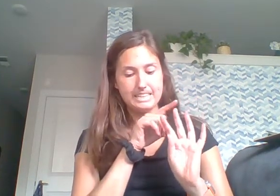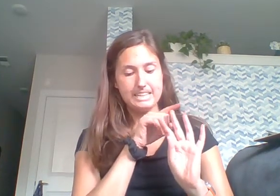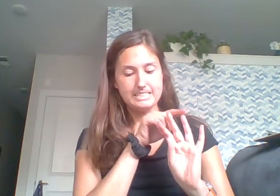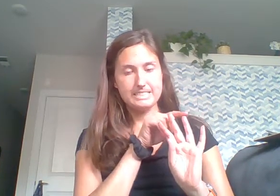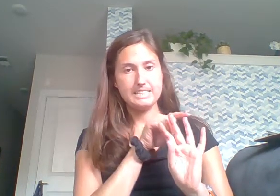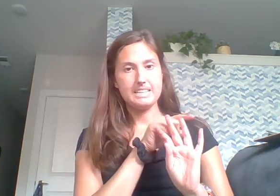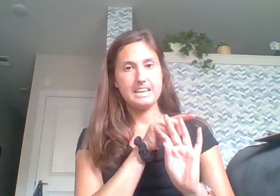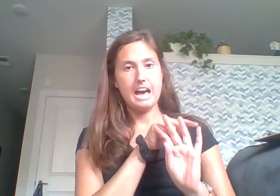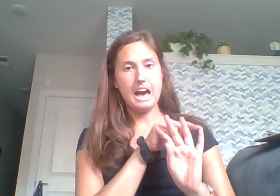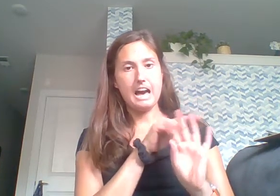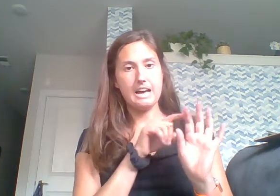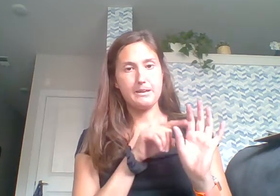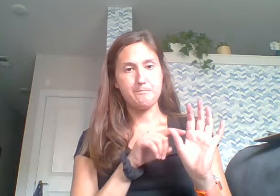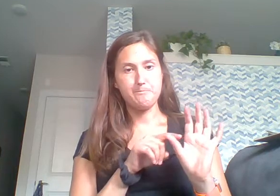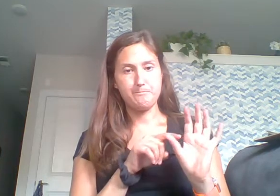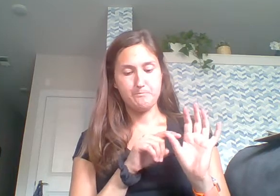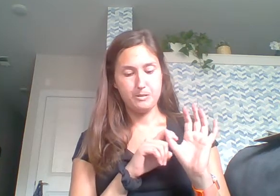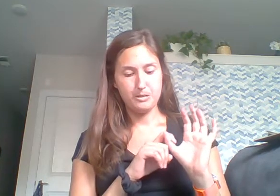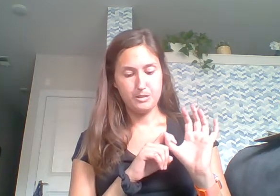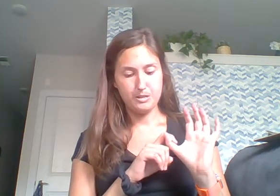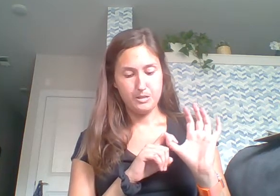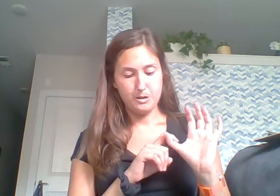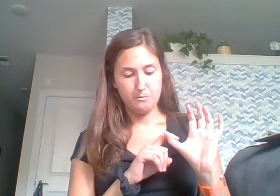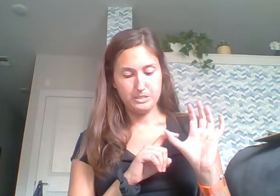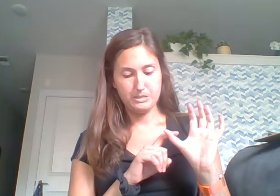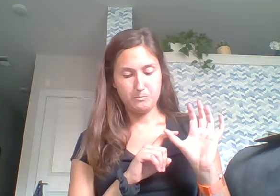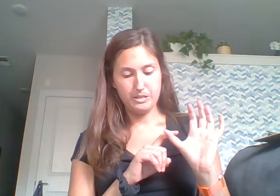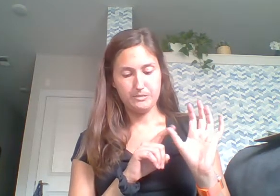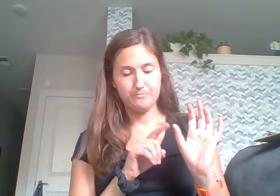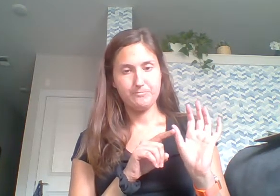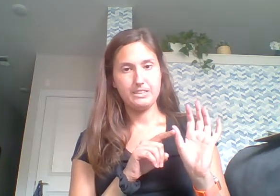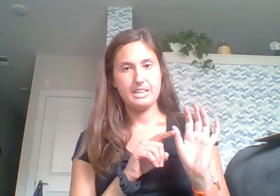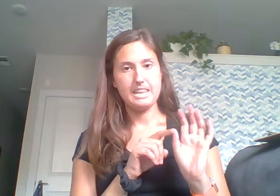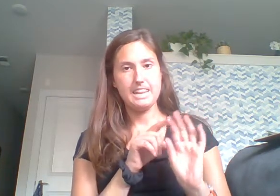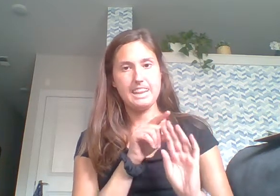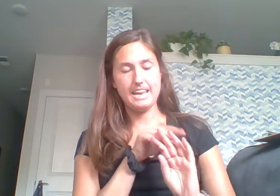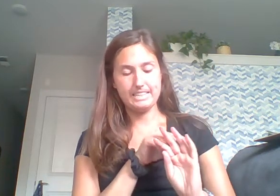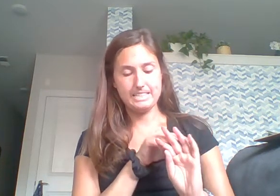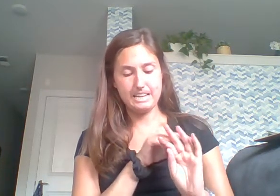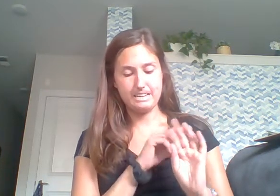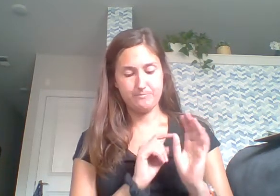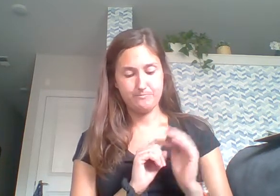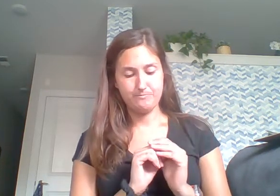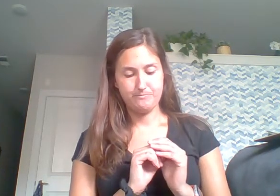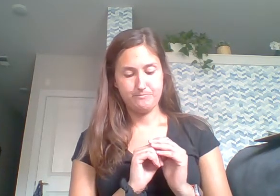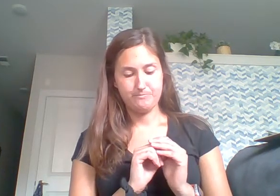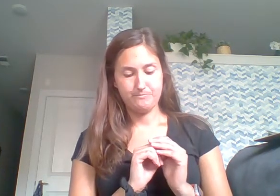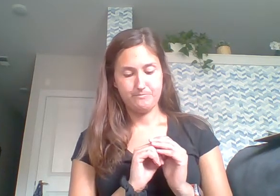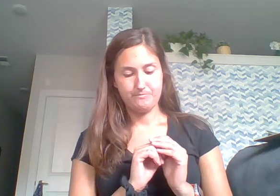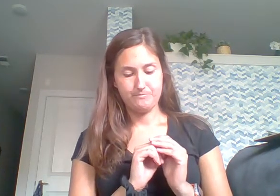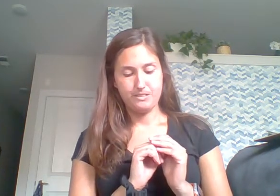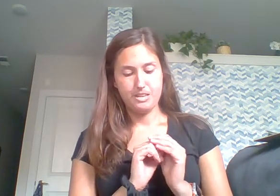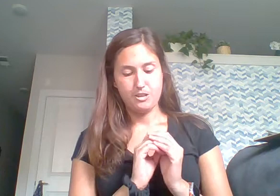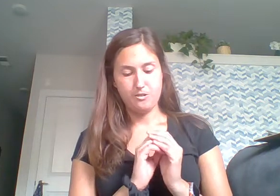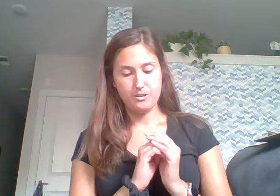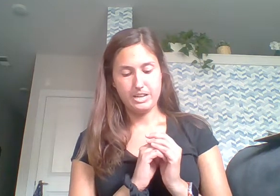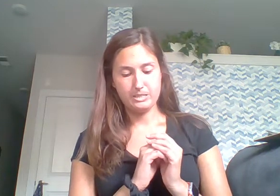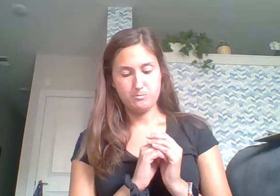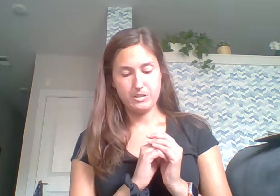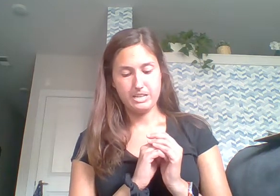-t-i-m. What's the word? Nighttime. Your next word